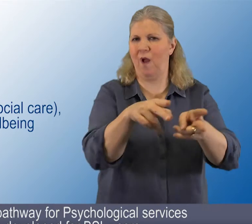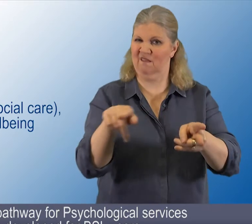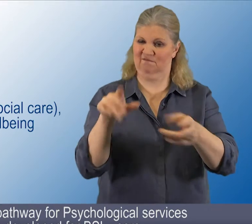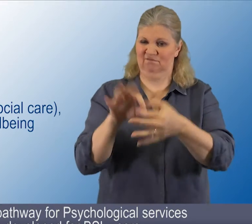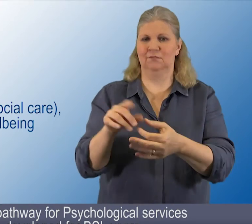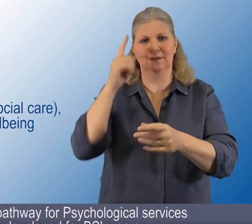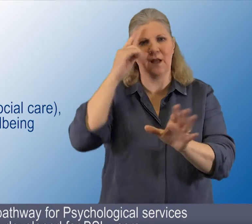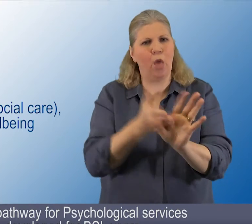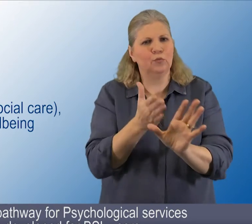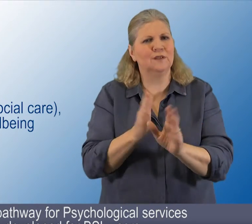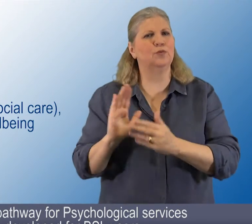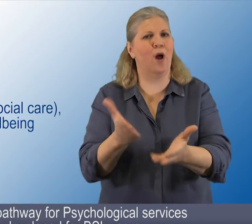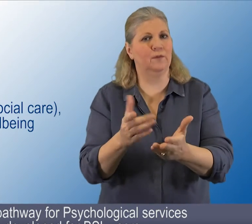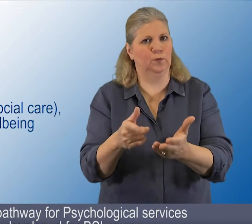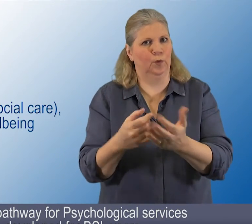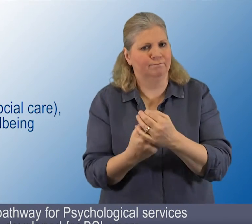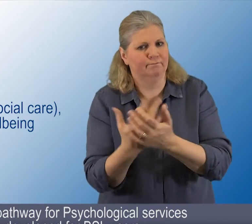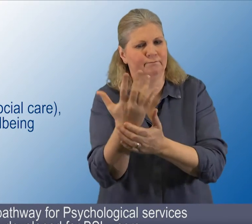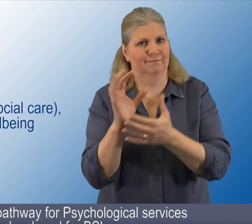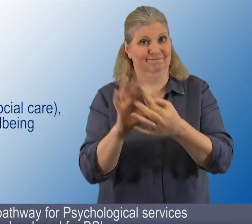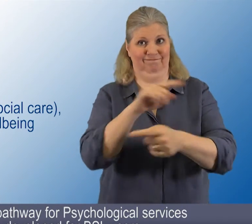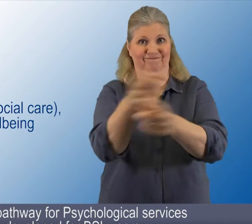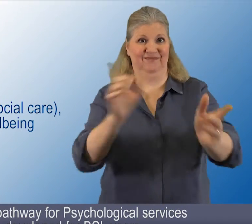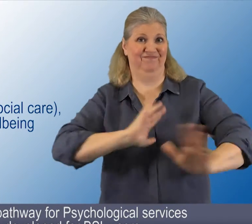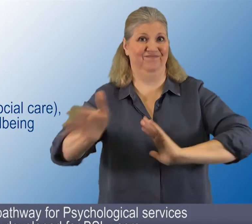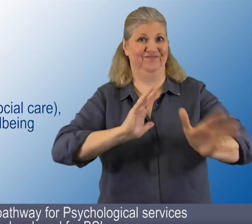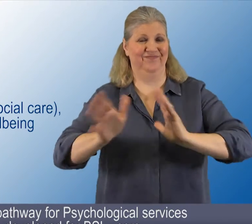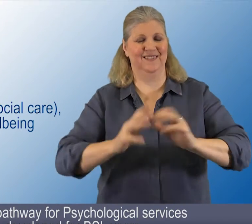pathway for psychological services will be developed for BSL users.